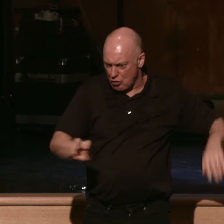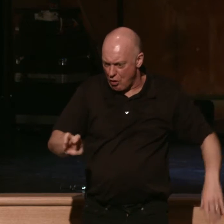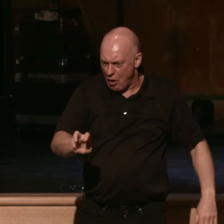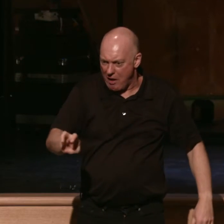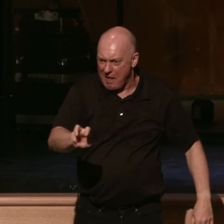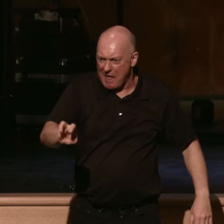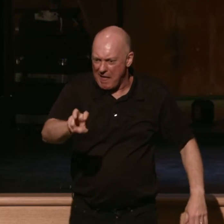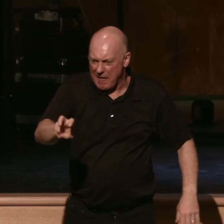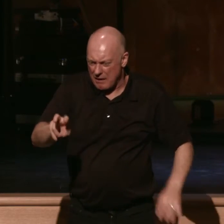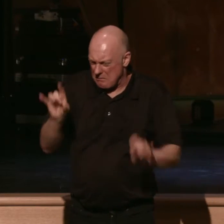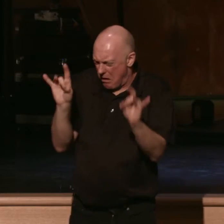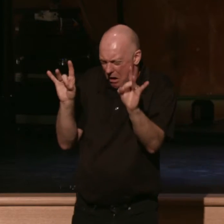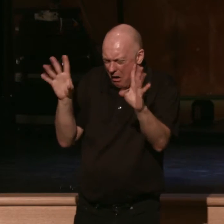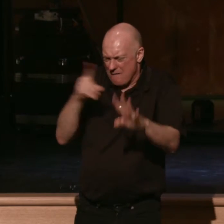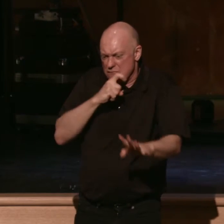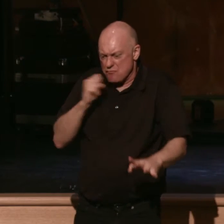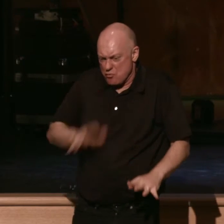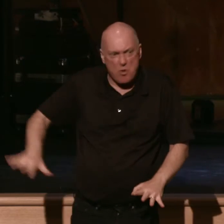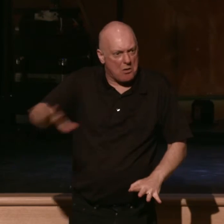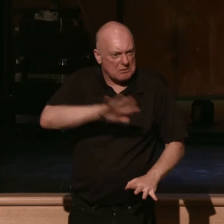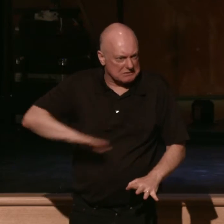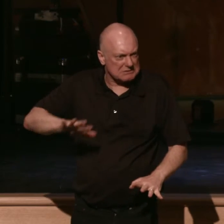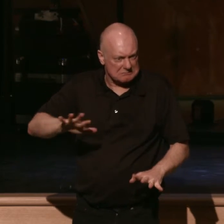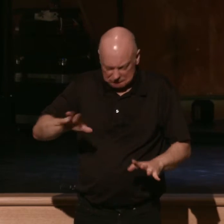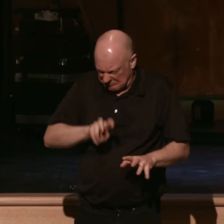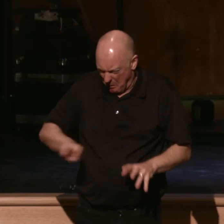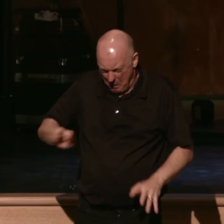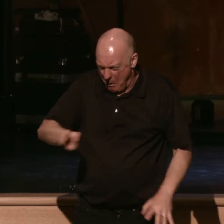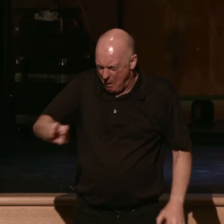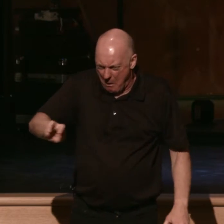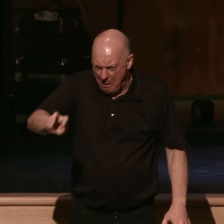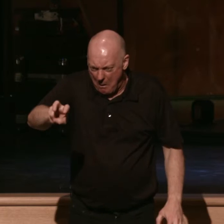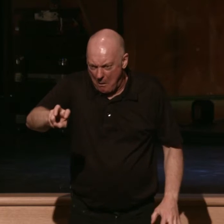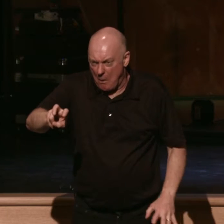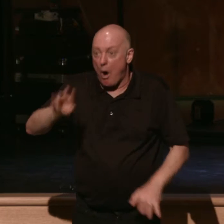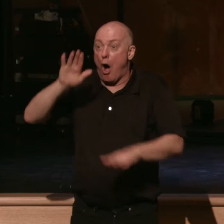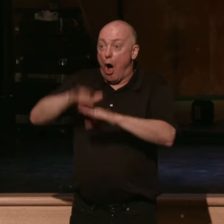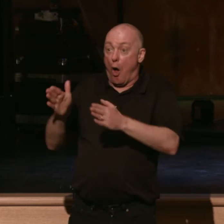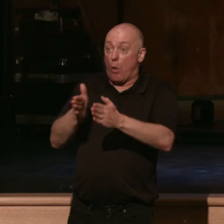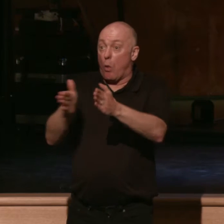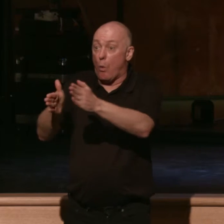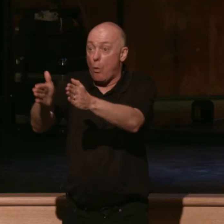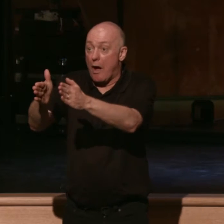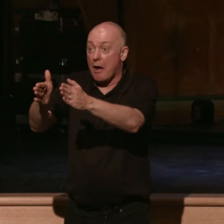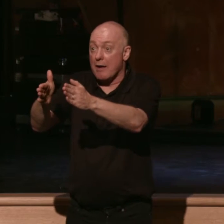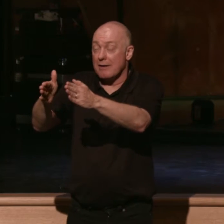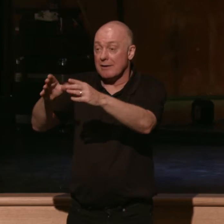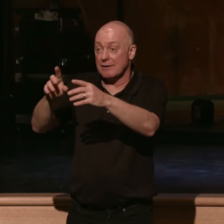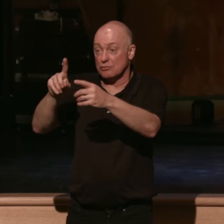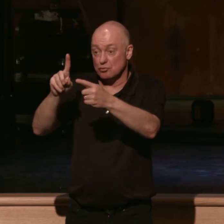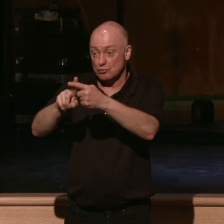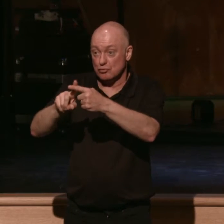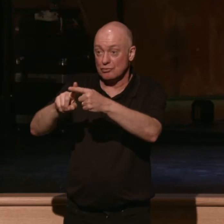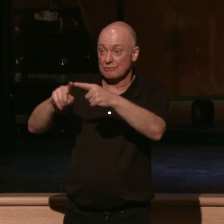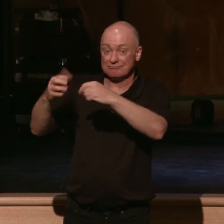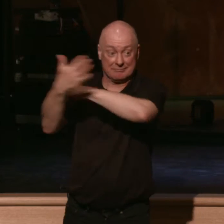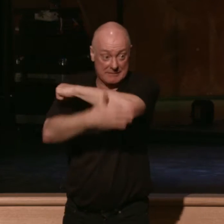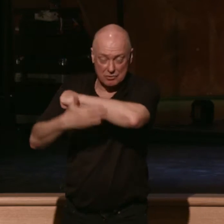terrifying wilderness that you saw on the way to the hill country of the Amorites as the Lord our God commanded us.